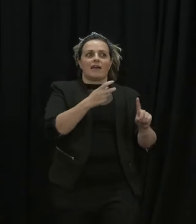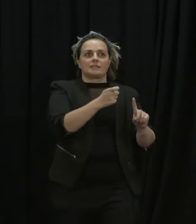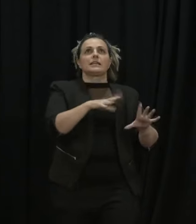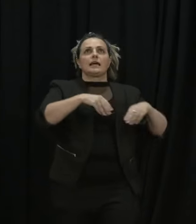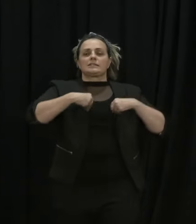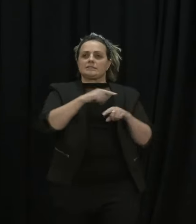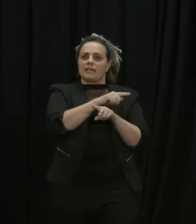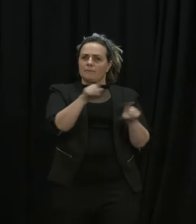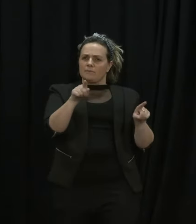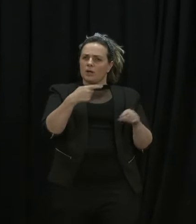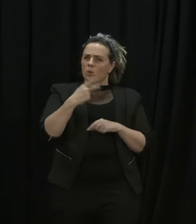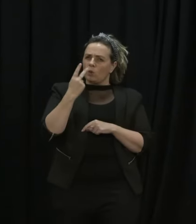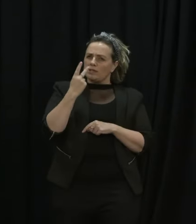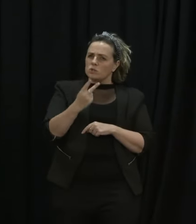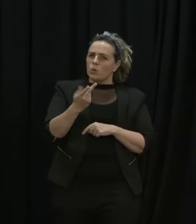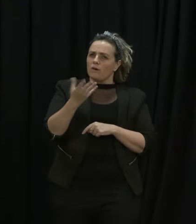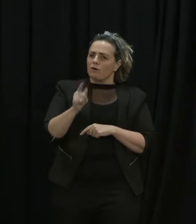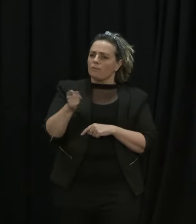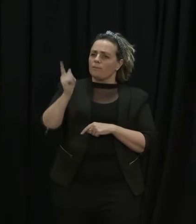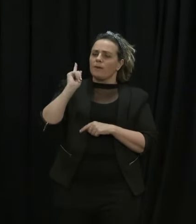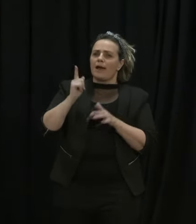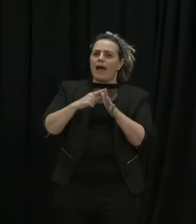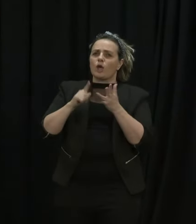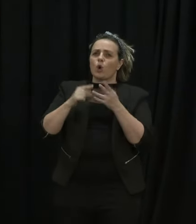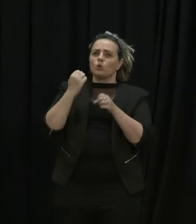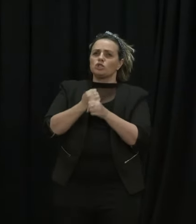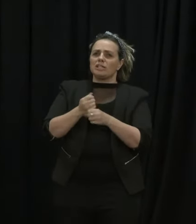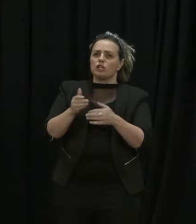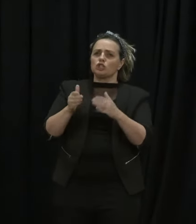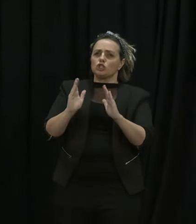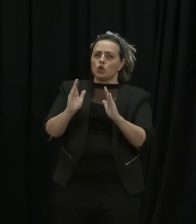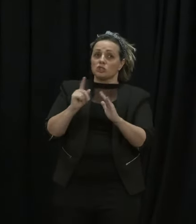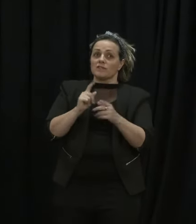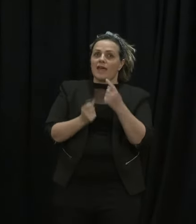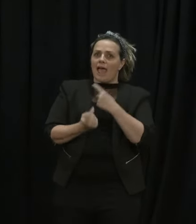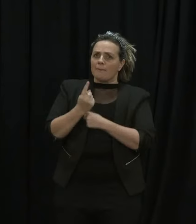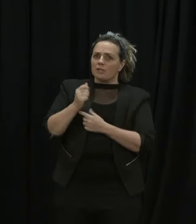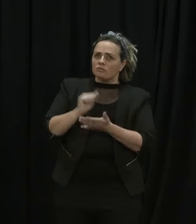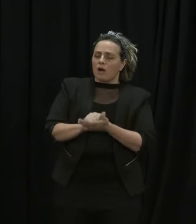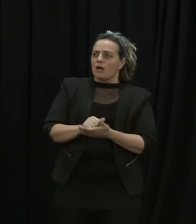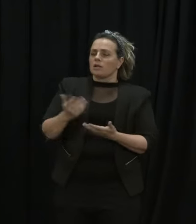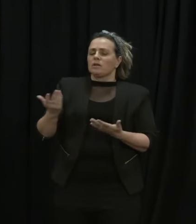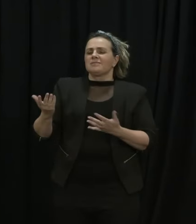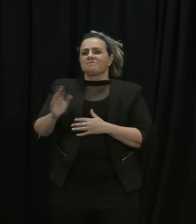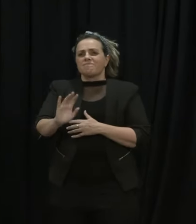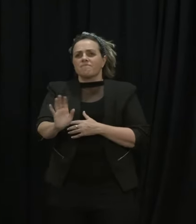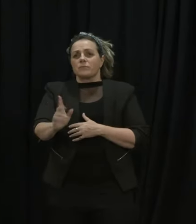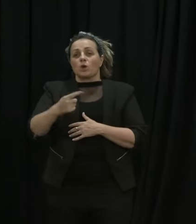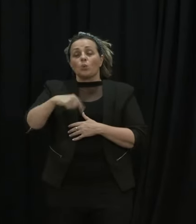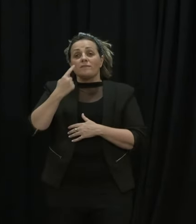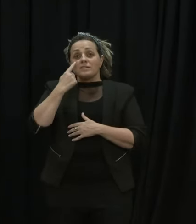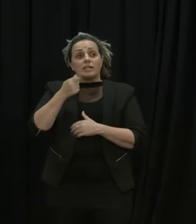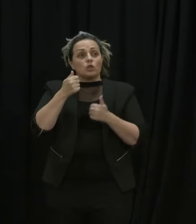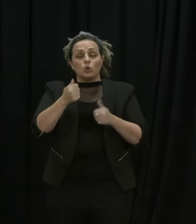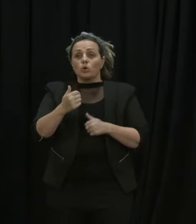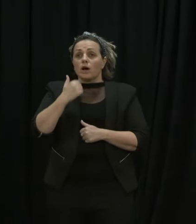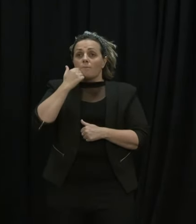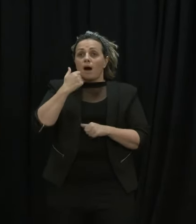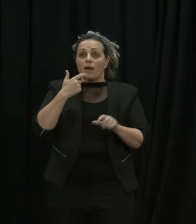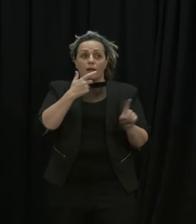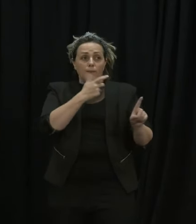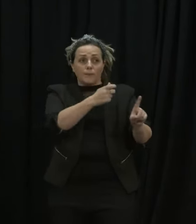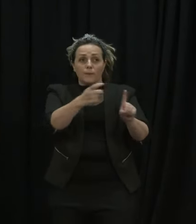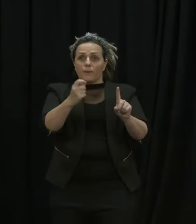after the AOG cluster I don't want to look at it that way we've seen really good progress in Māori vaccination